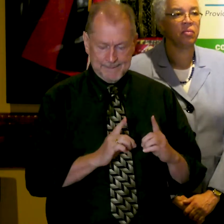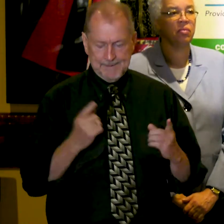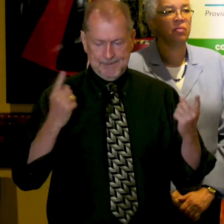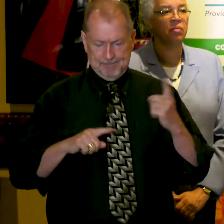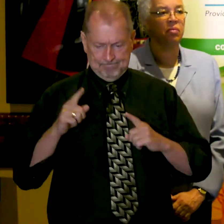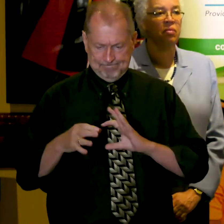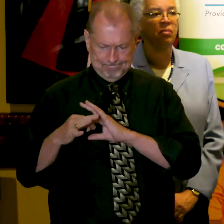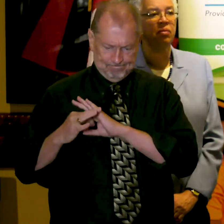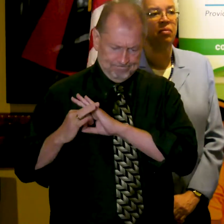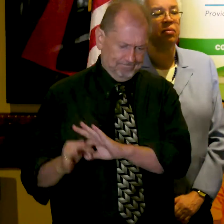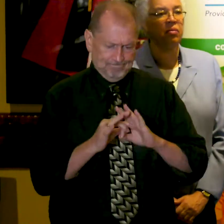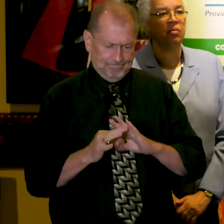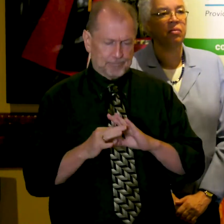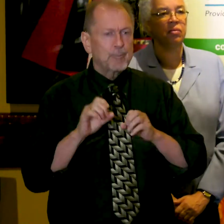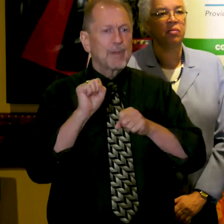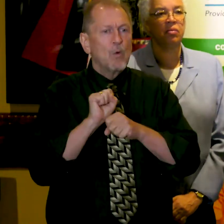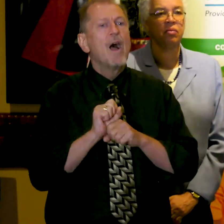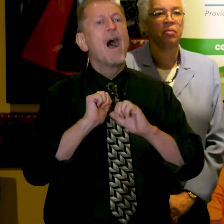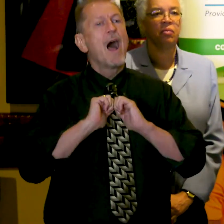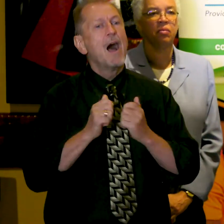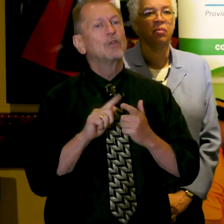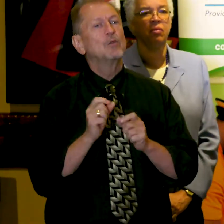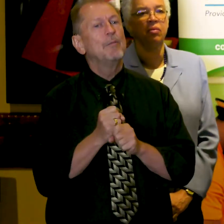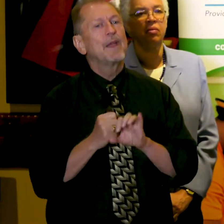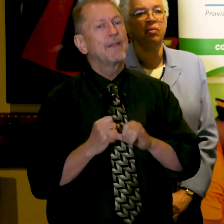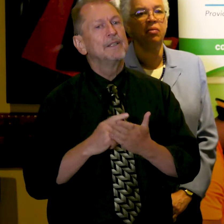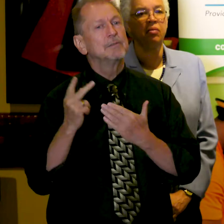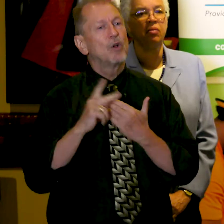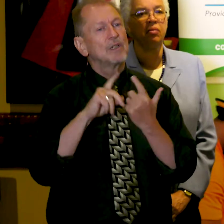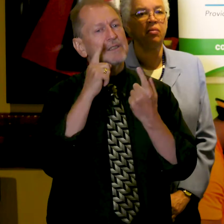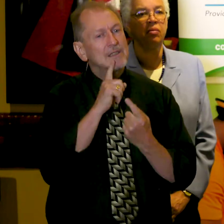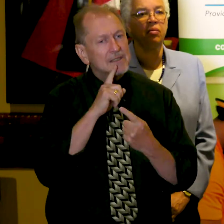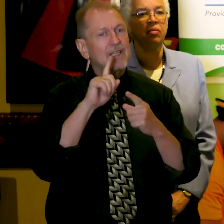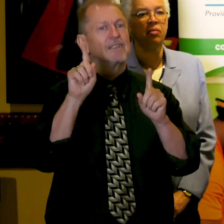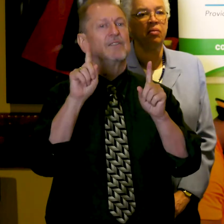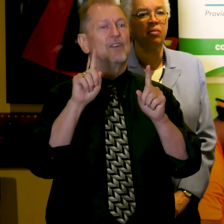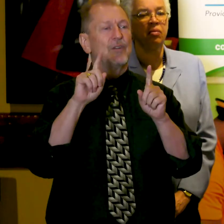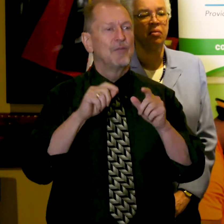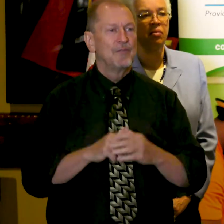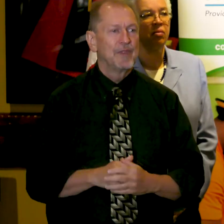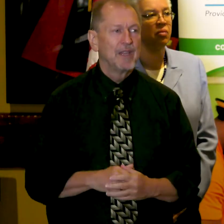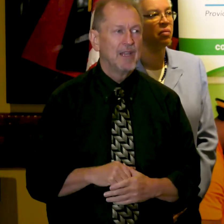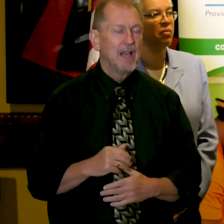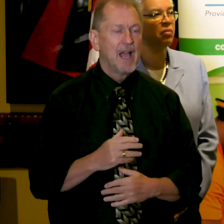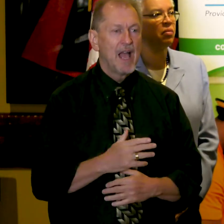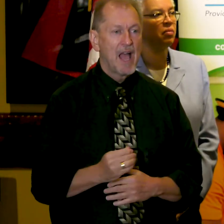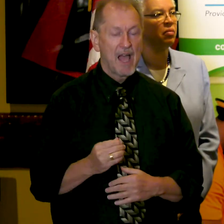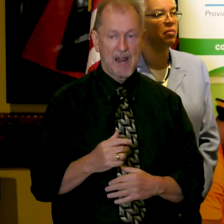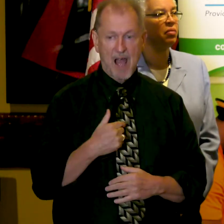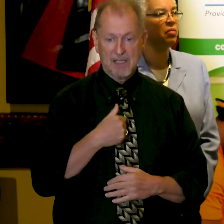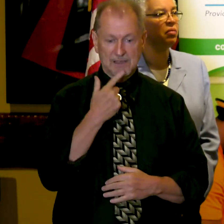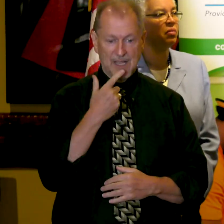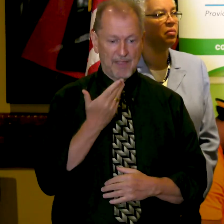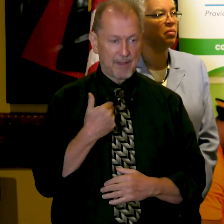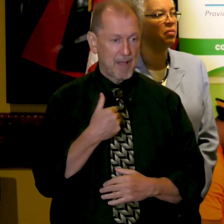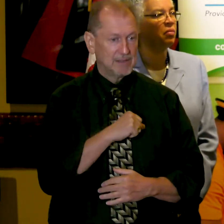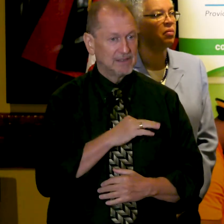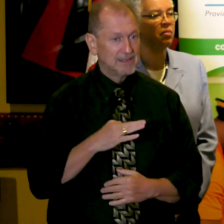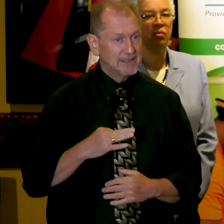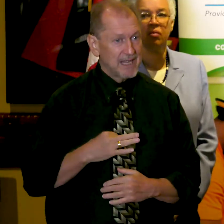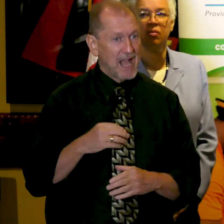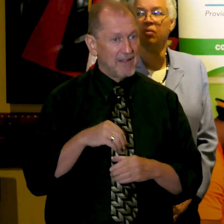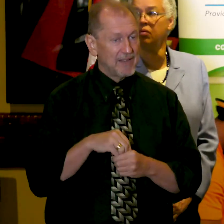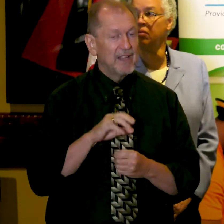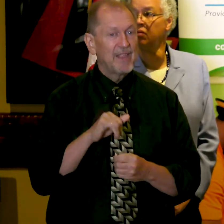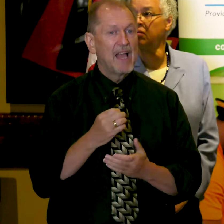and day out thinking about how to make this better. And to my team, to my internal team within the Bureau of Economic Development,